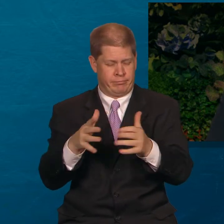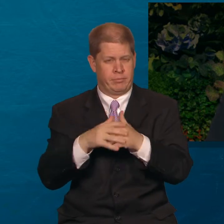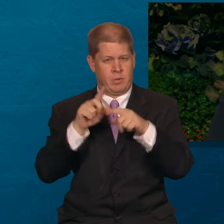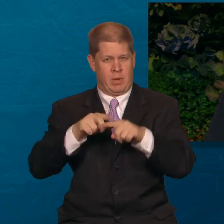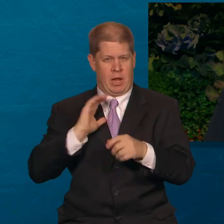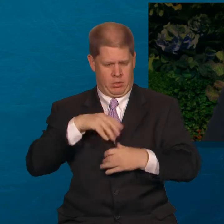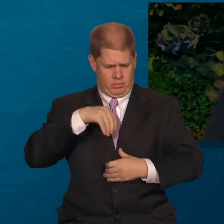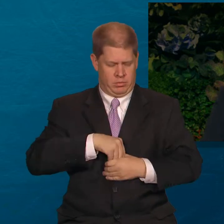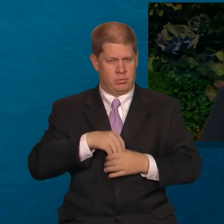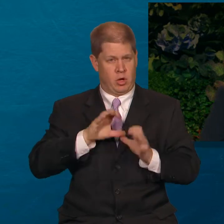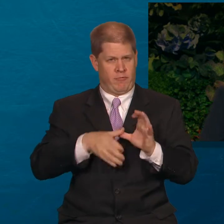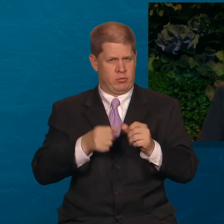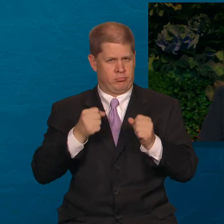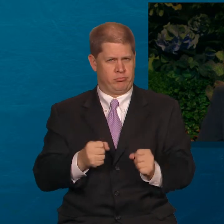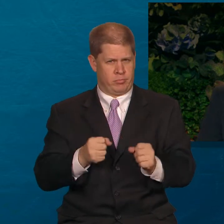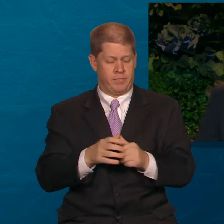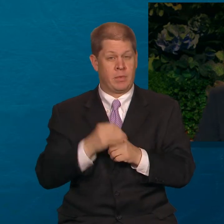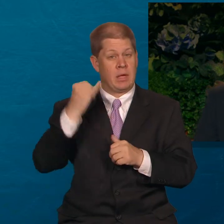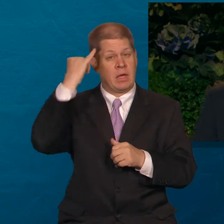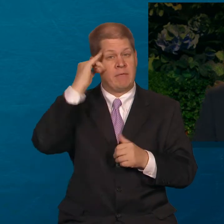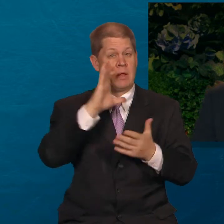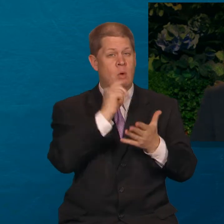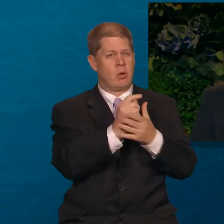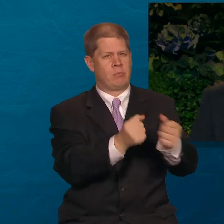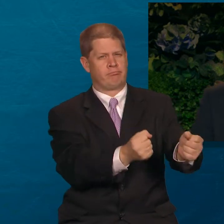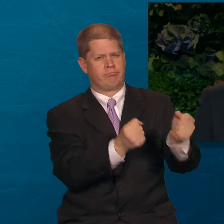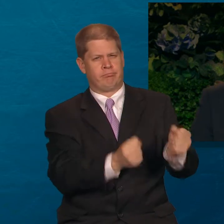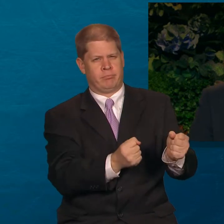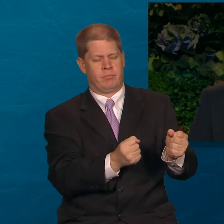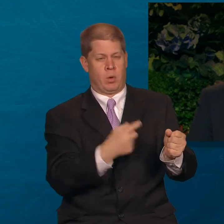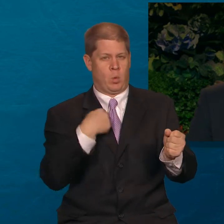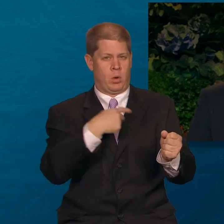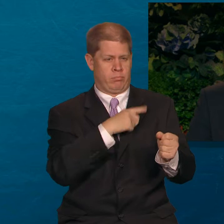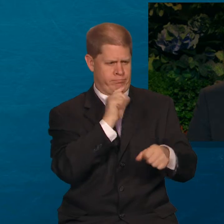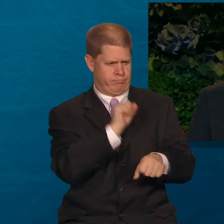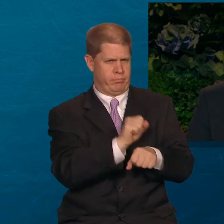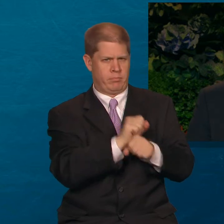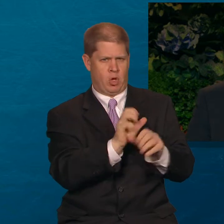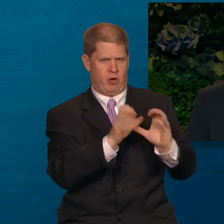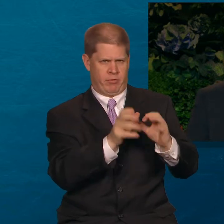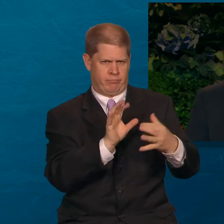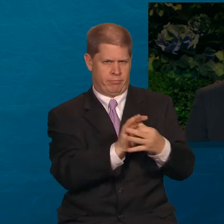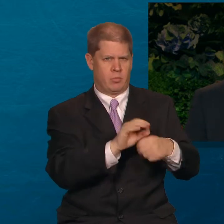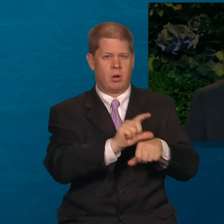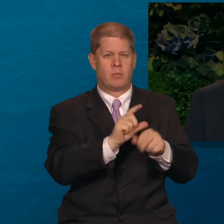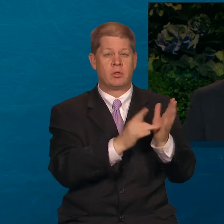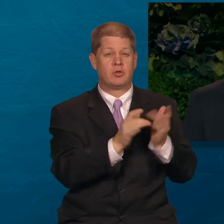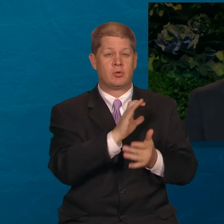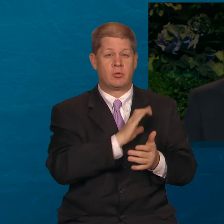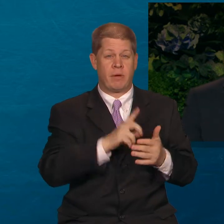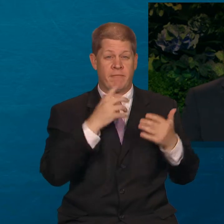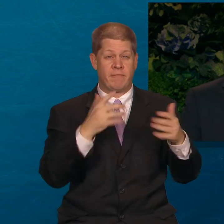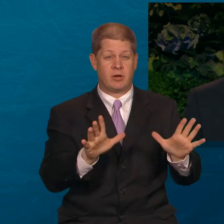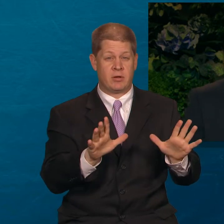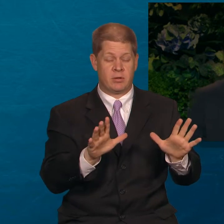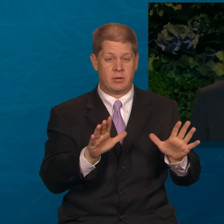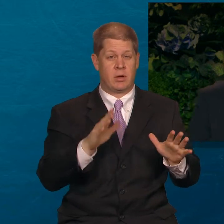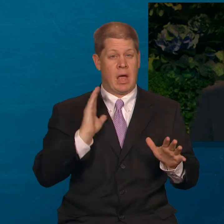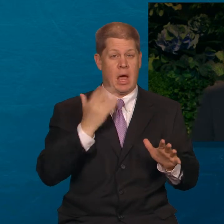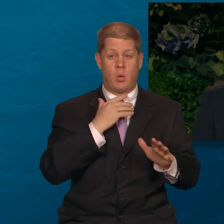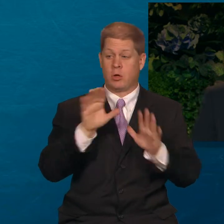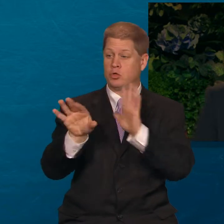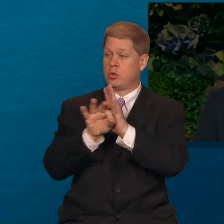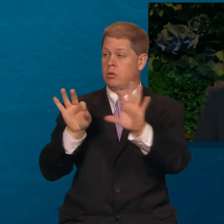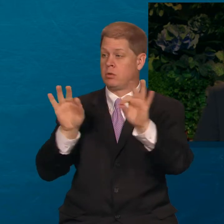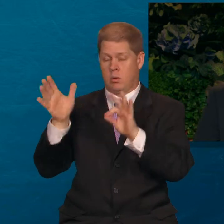conversion. When our testimonies are strong and we are truly converted to the gospel of Jesus Christ, our choices